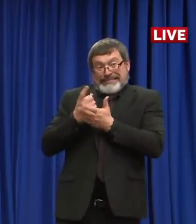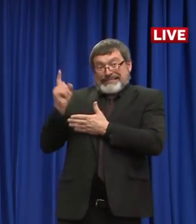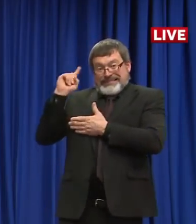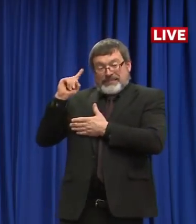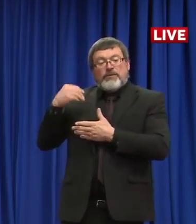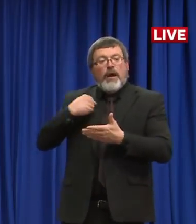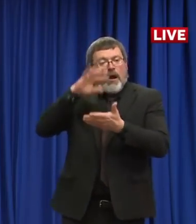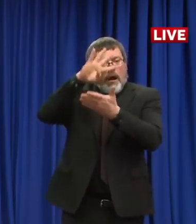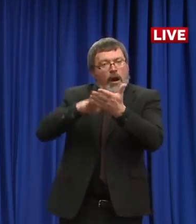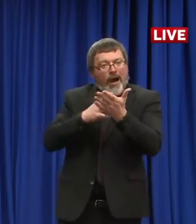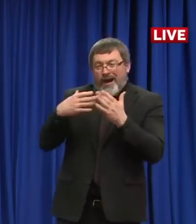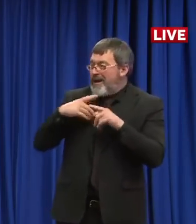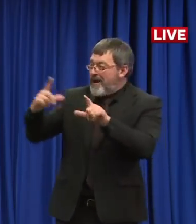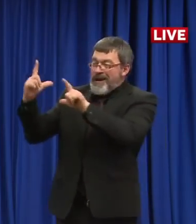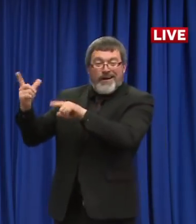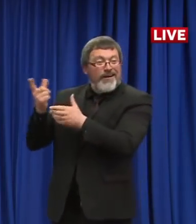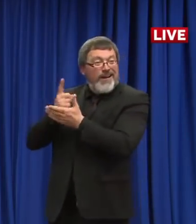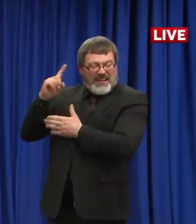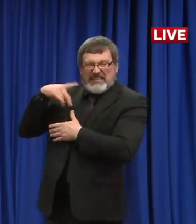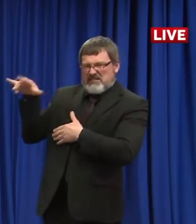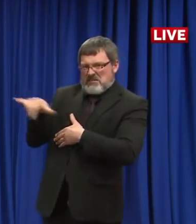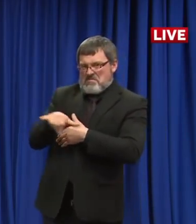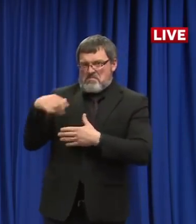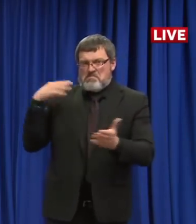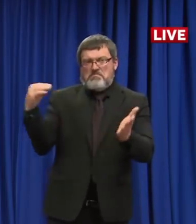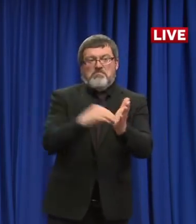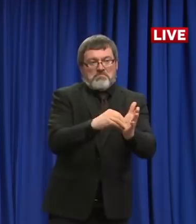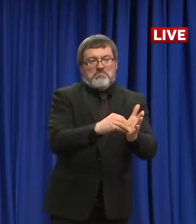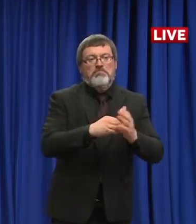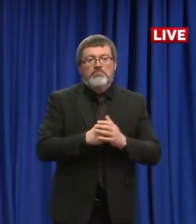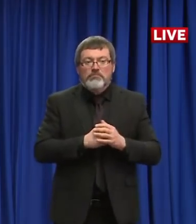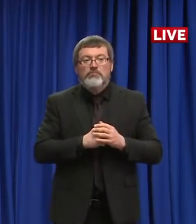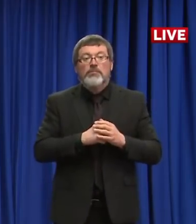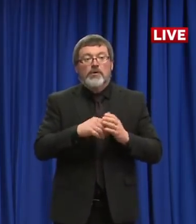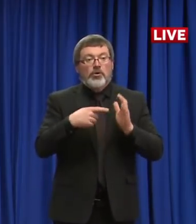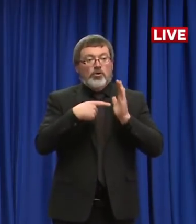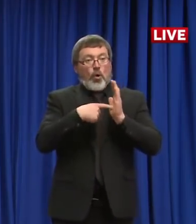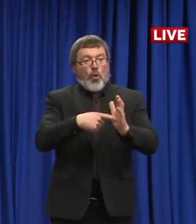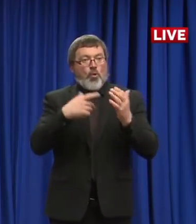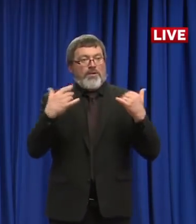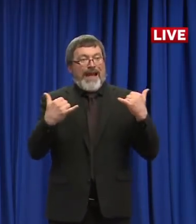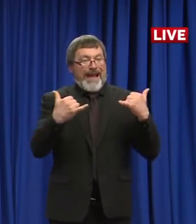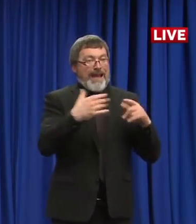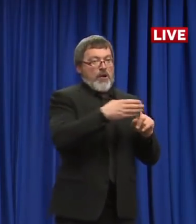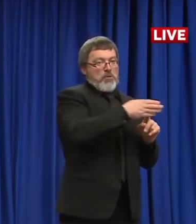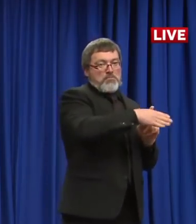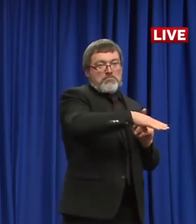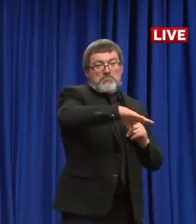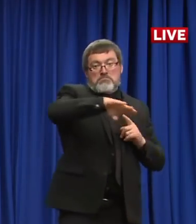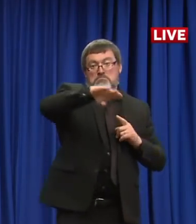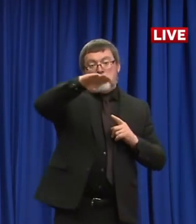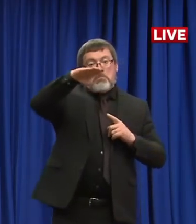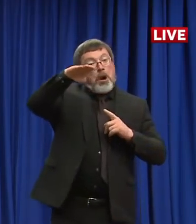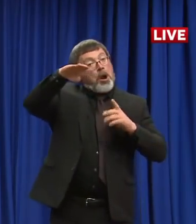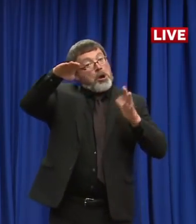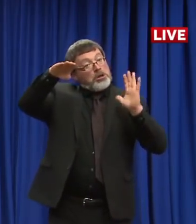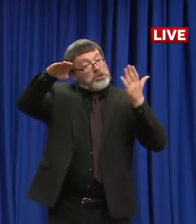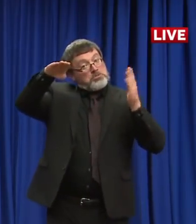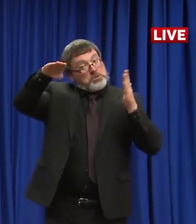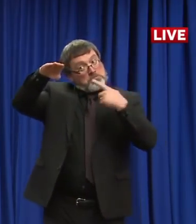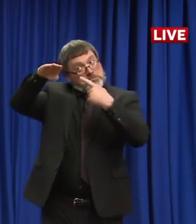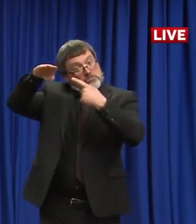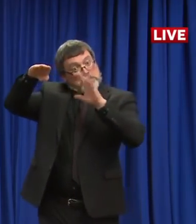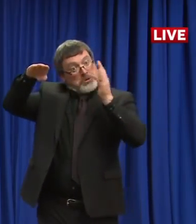has shown that the daily number of cases has started to plateau. Additionally, we have been looking at data from the New Hampshire Hospital Association